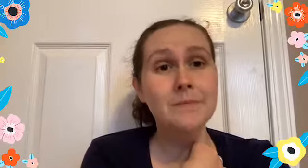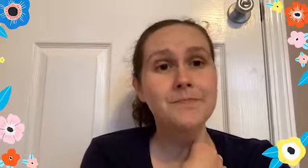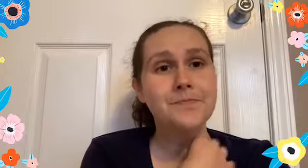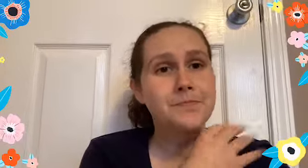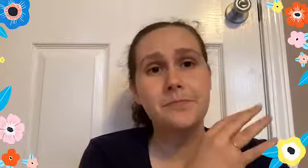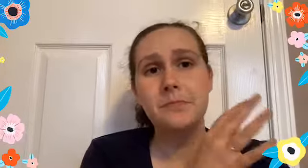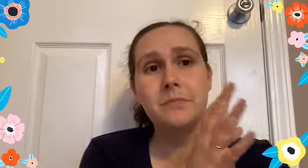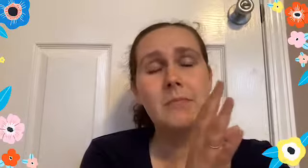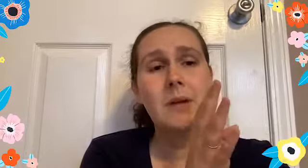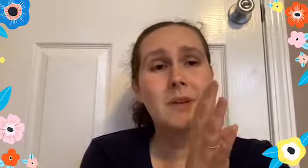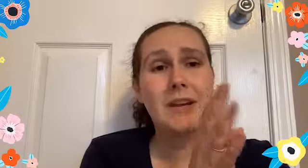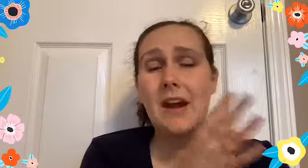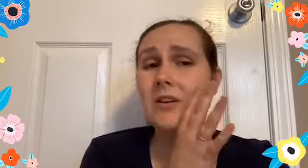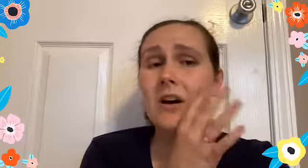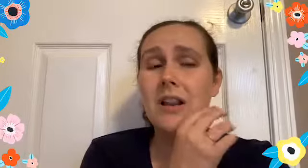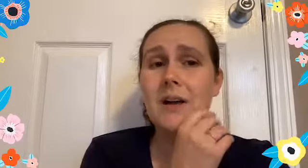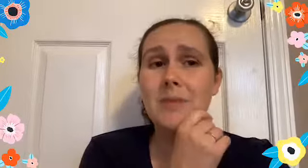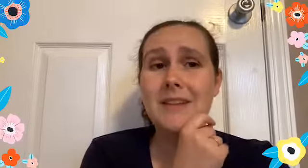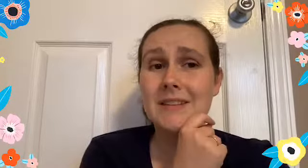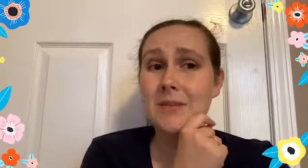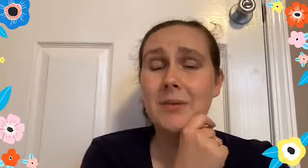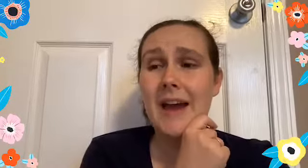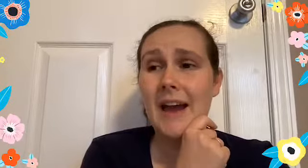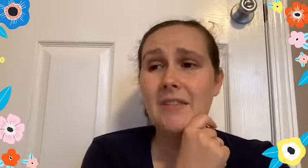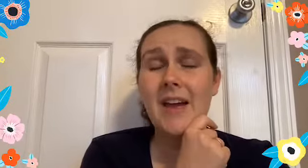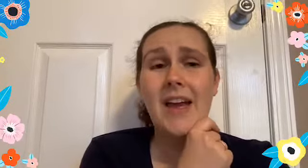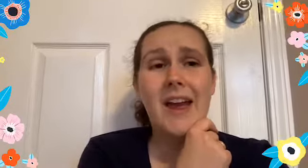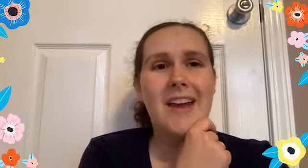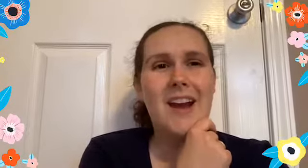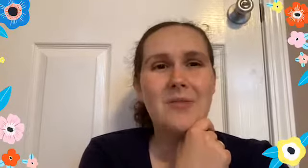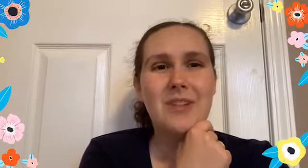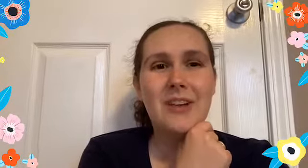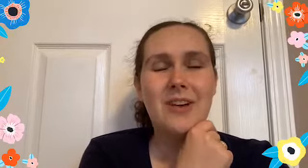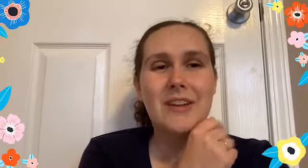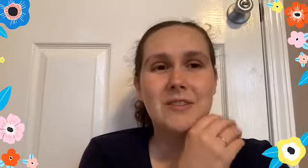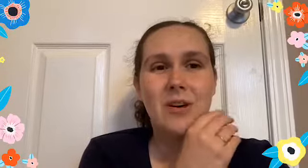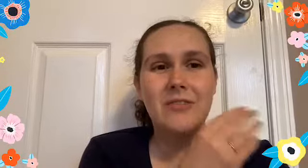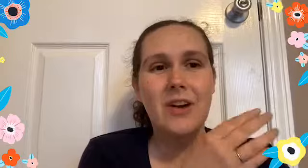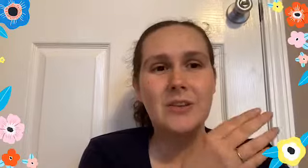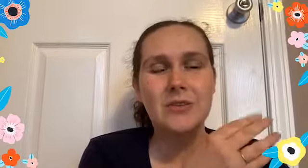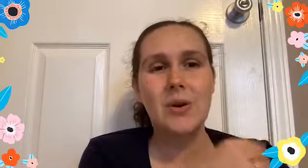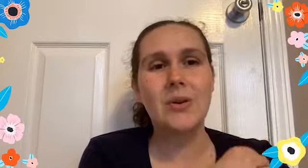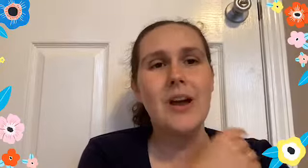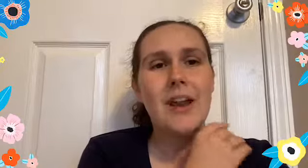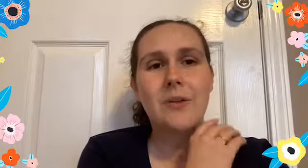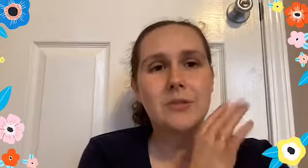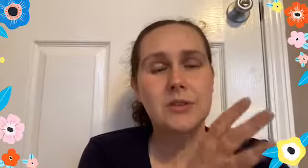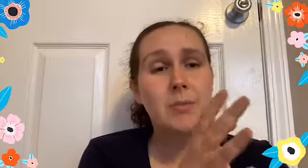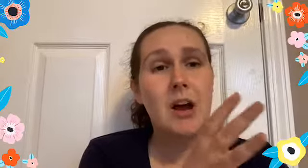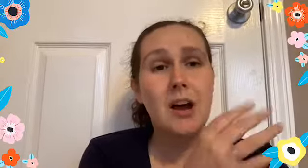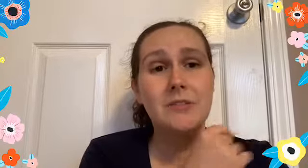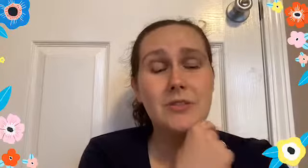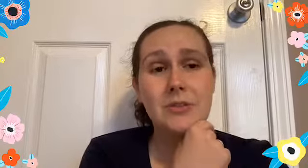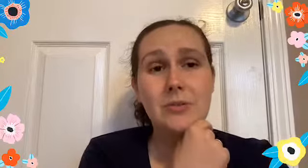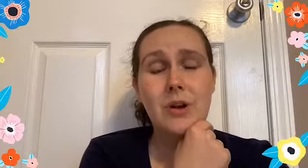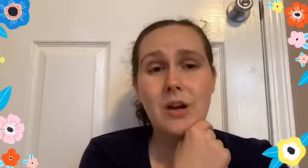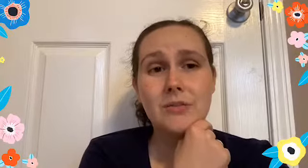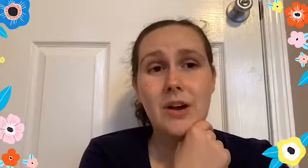I'm going to count it all up, see what we have. And I will let you guys know our final total and I will ship it off to cards for